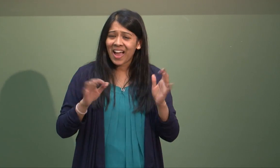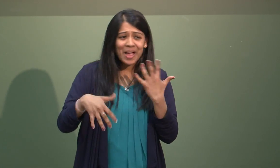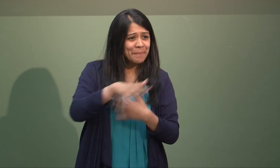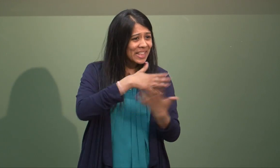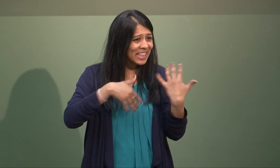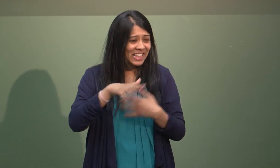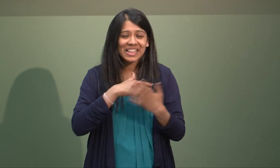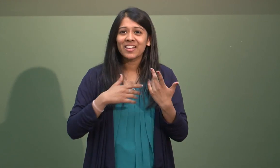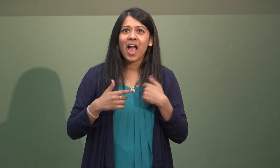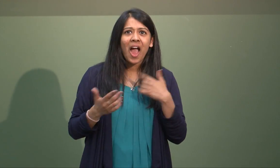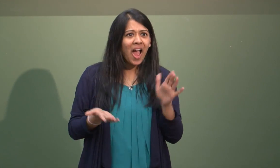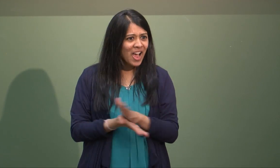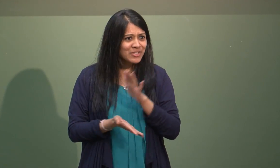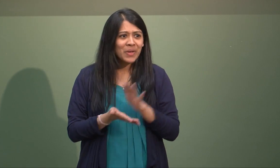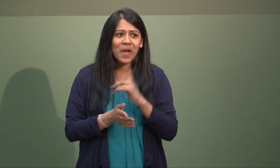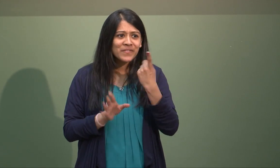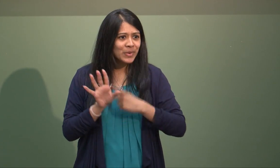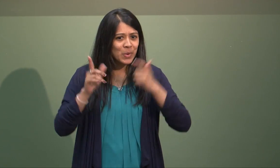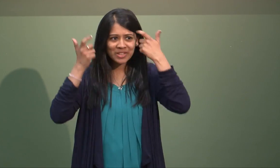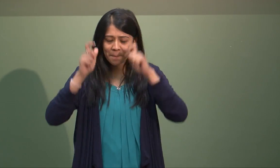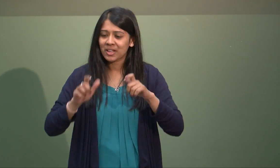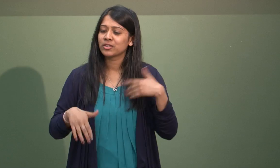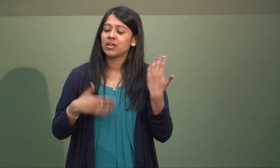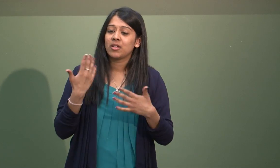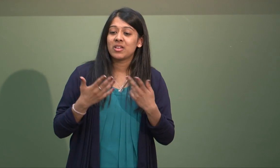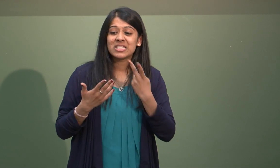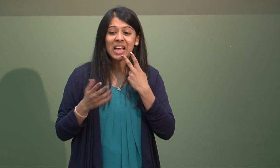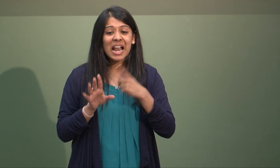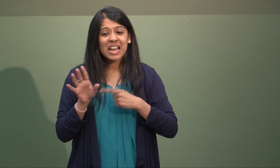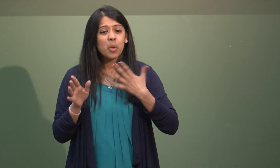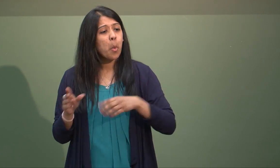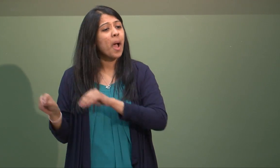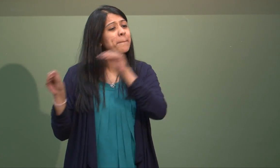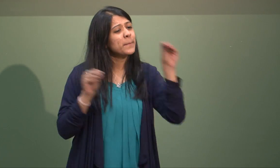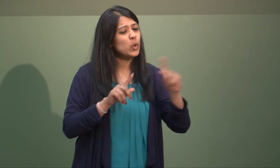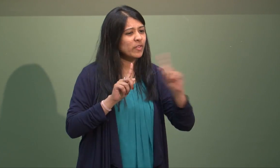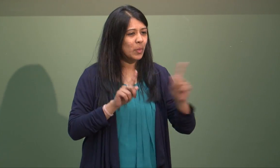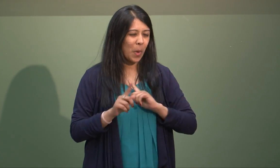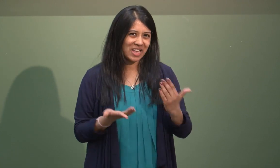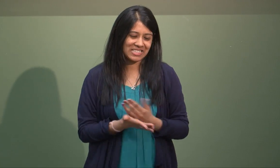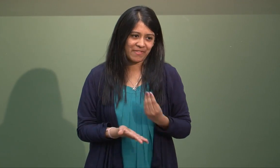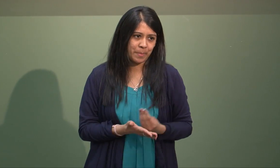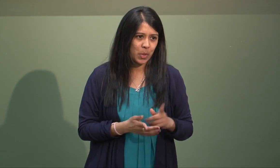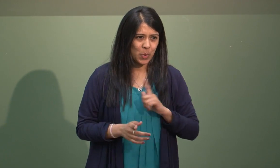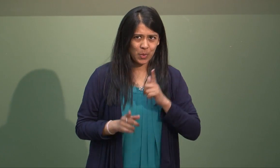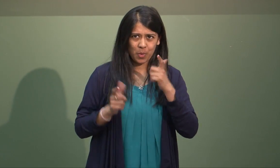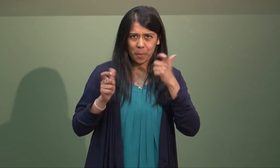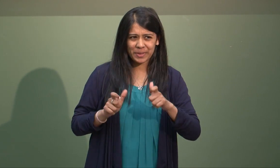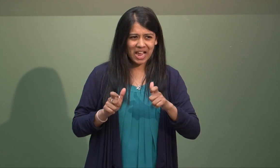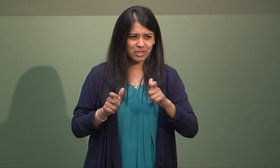But as time went on, I met deaf friends, hearing friends, and I really enjoyed the experience. The second year I decided to move